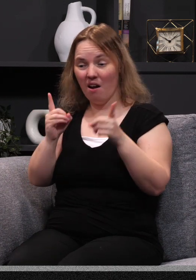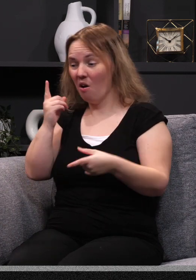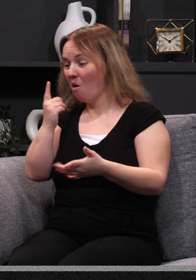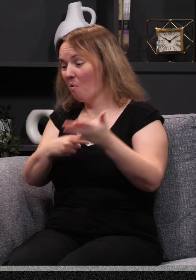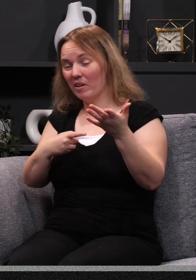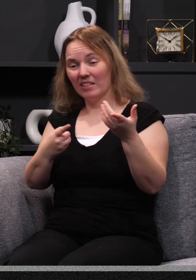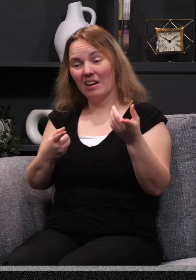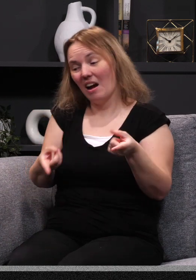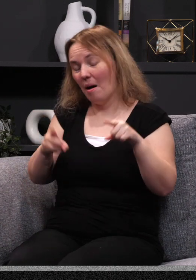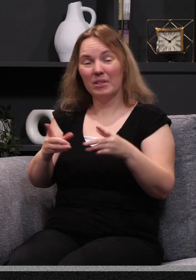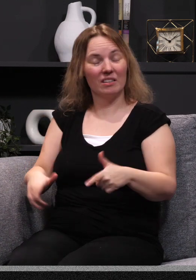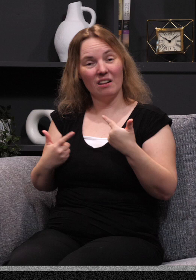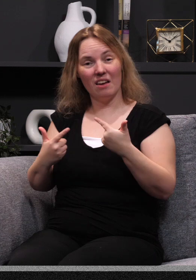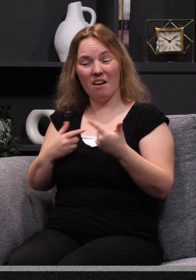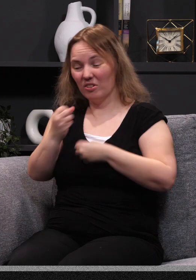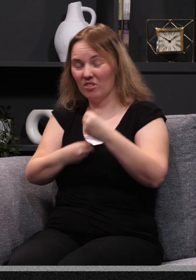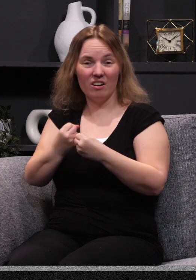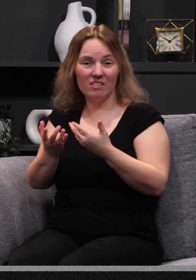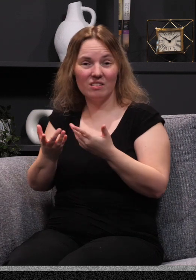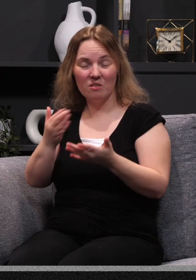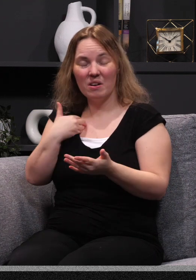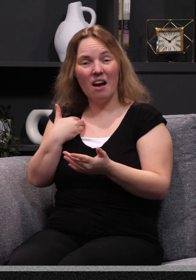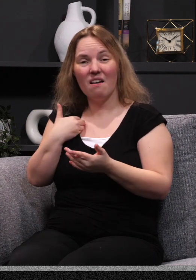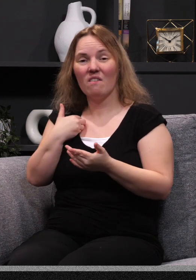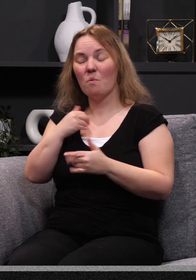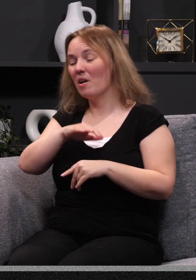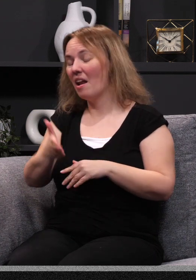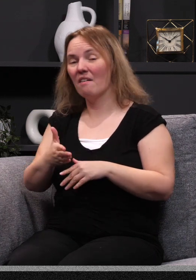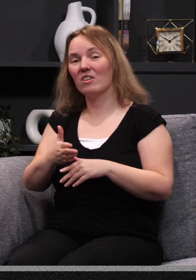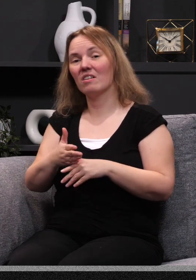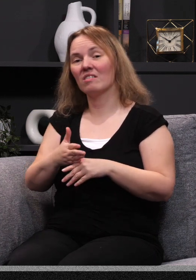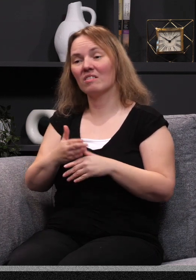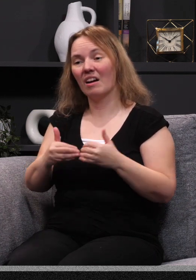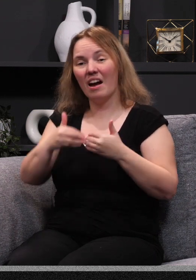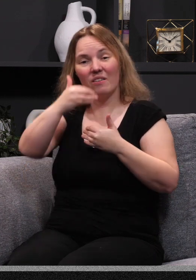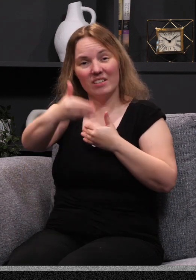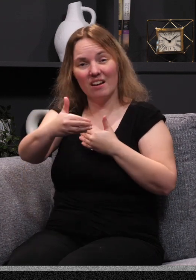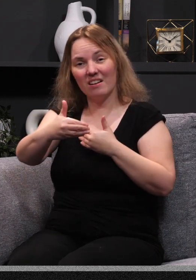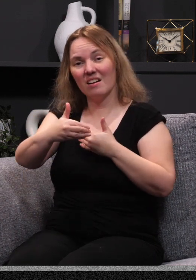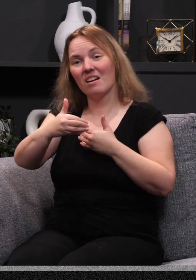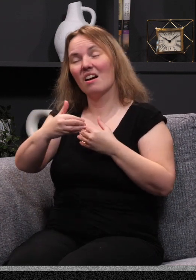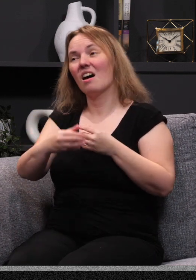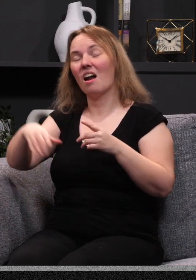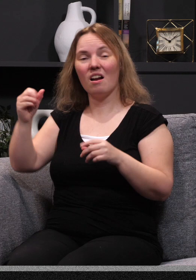no matter where we are or what we're going through, no matter what thoughts come our way or struggles we may have, that we are never out of the reach of God's love.